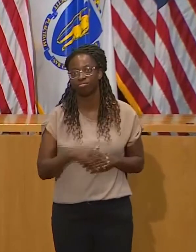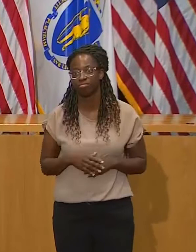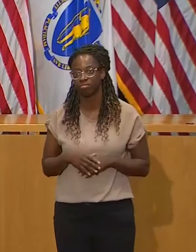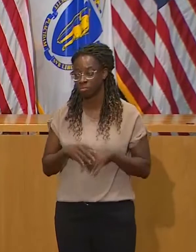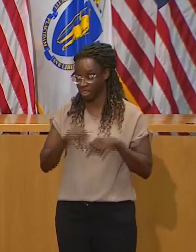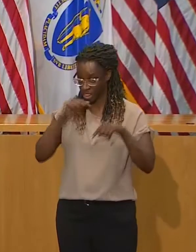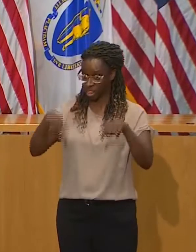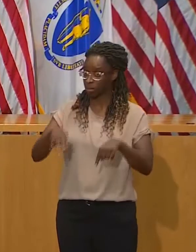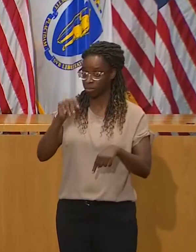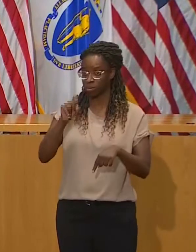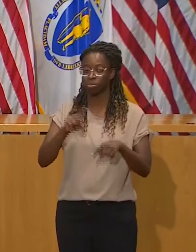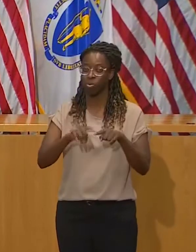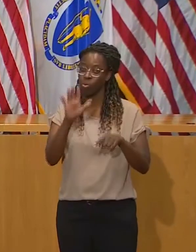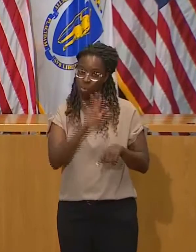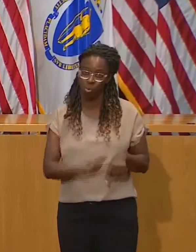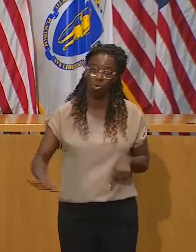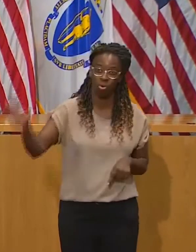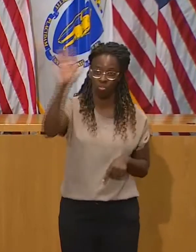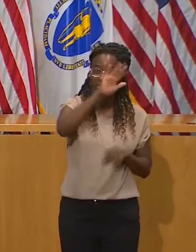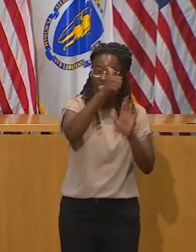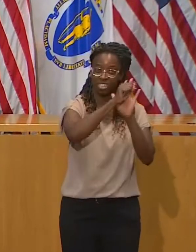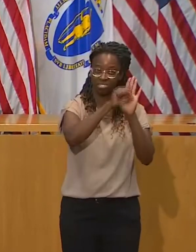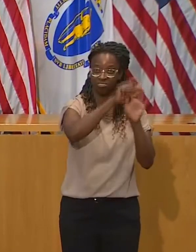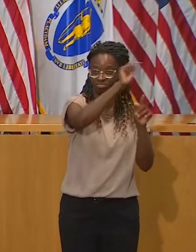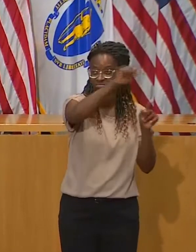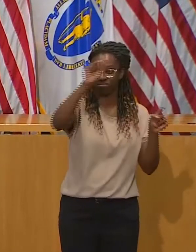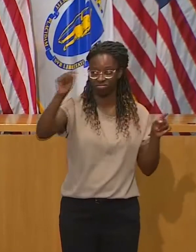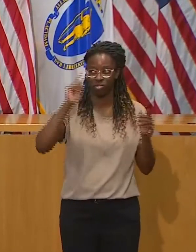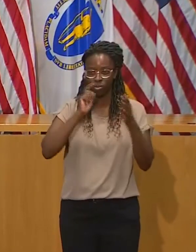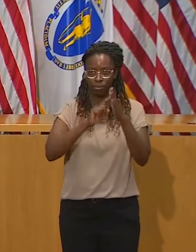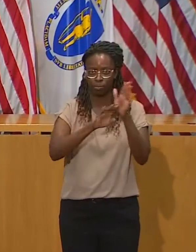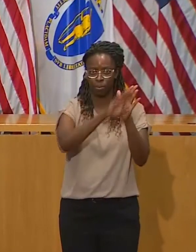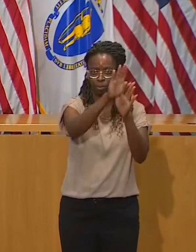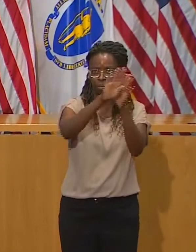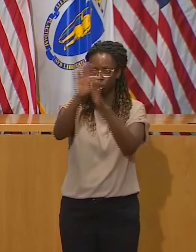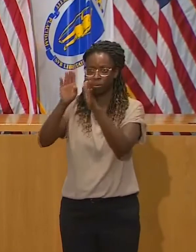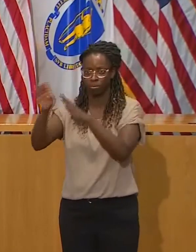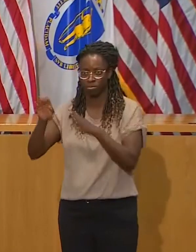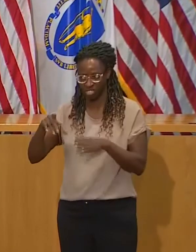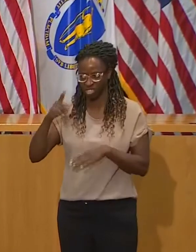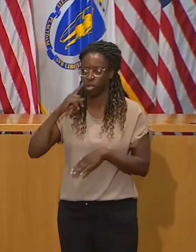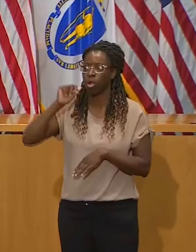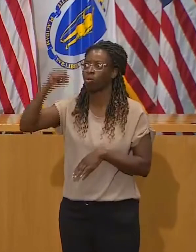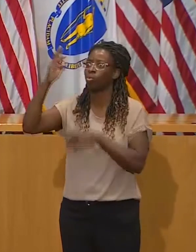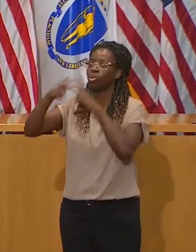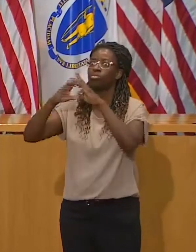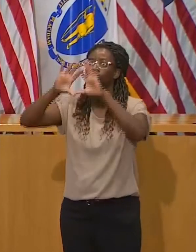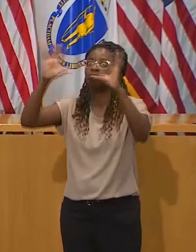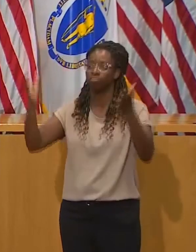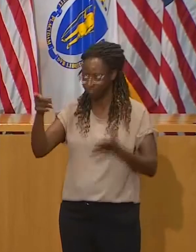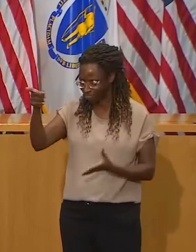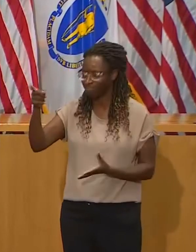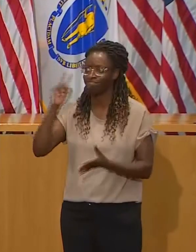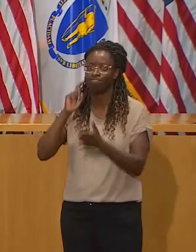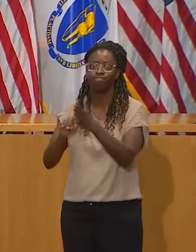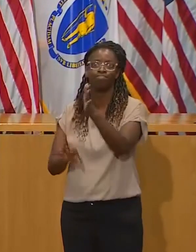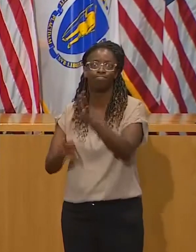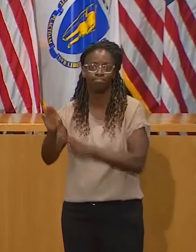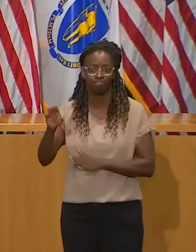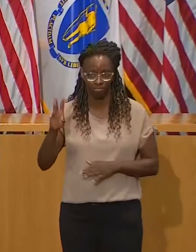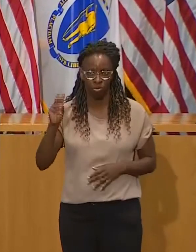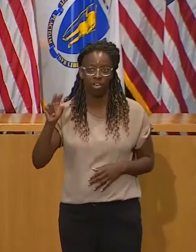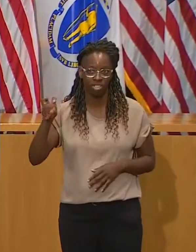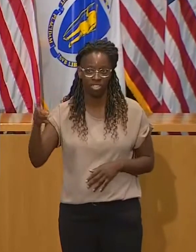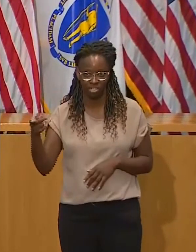and it's true in many places around the world. And as I said in my remarks, we have far